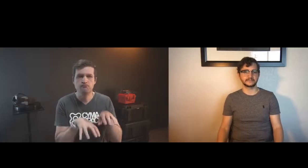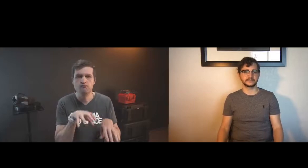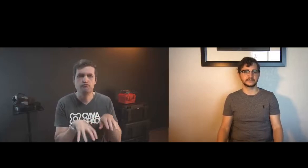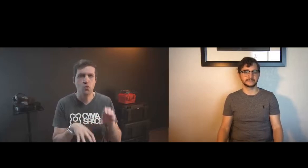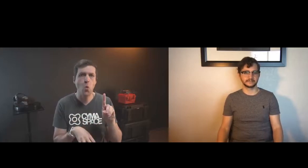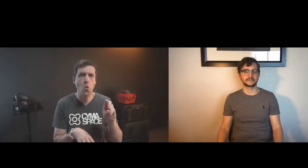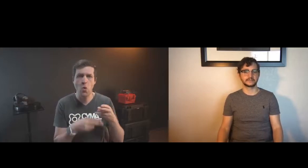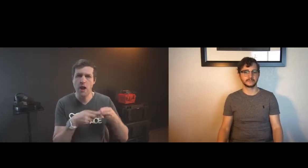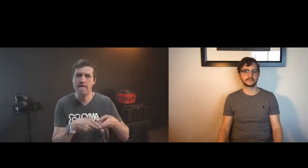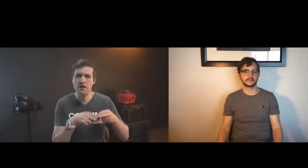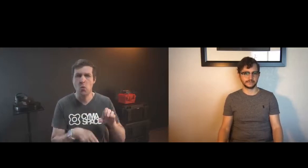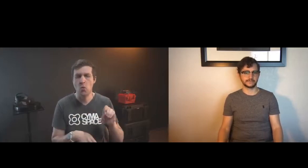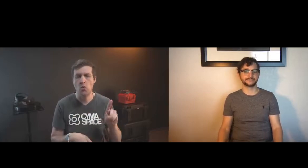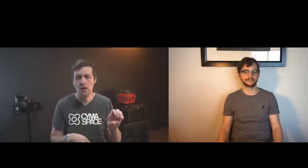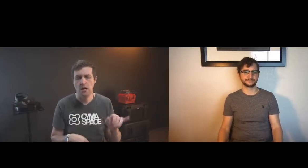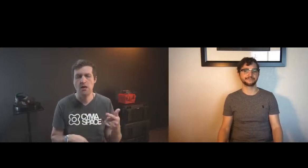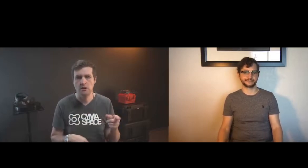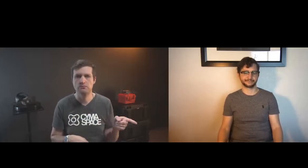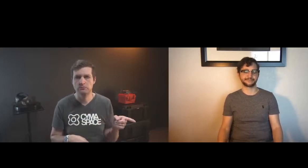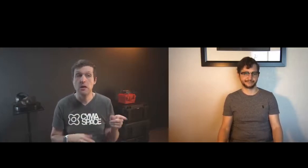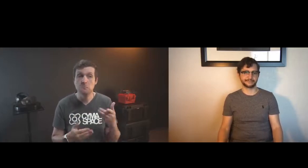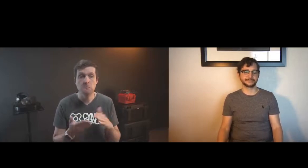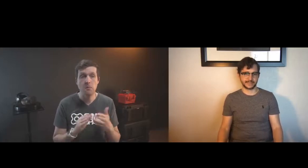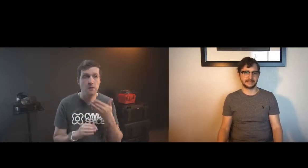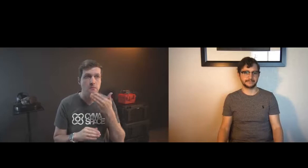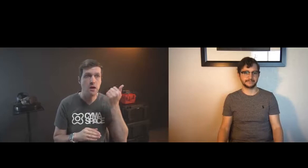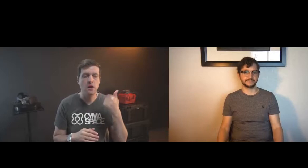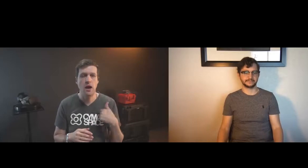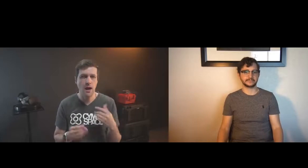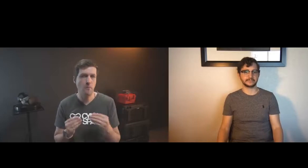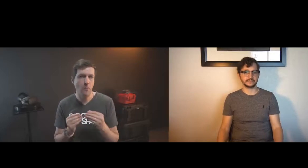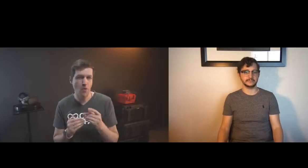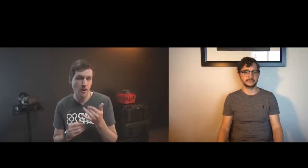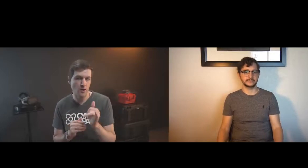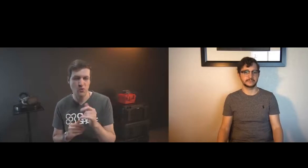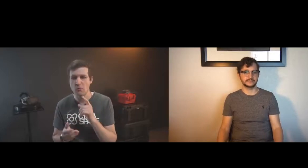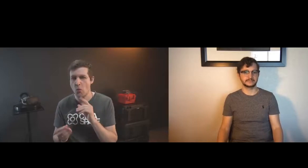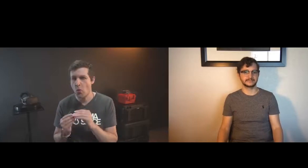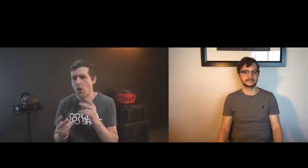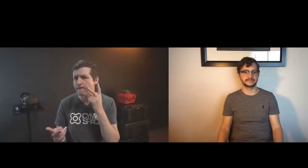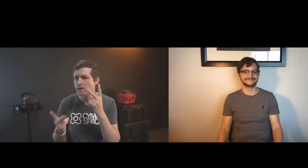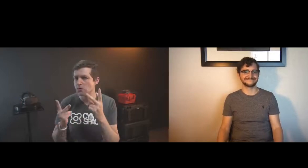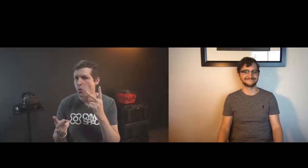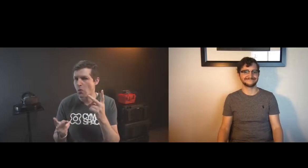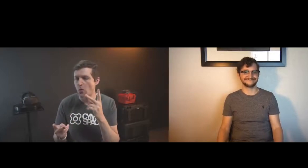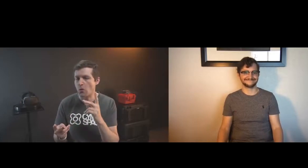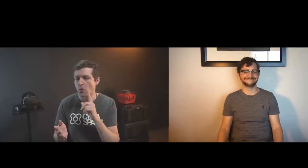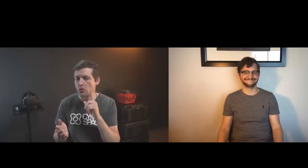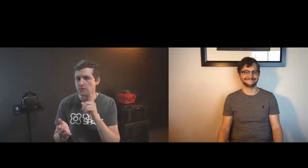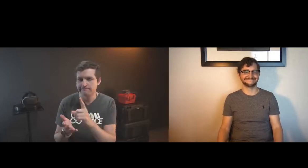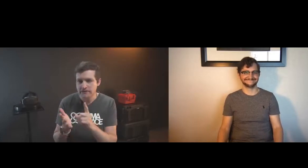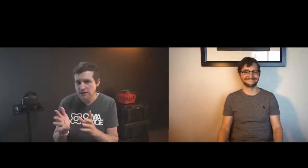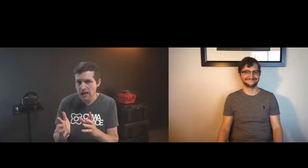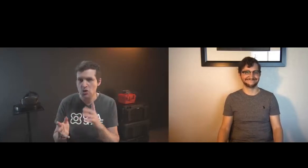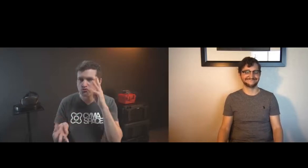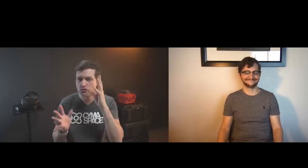that one is a little bit more dependent on code it's a more code heavy might feel better but like you i'm much